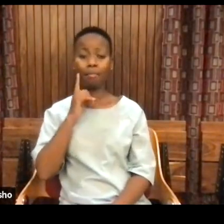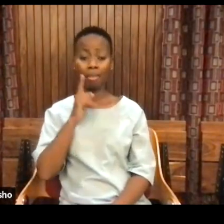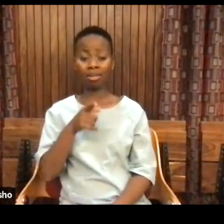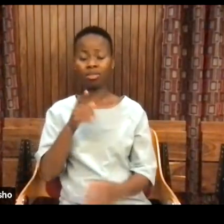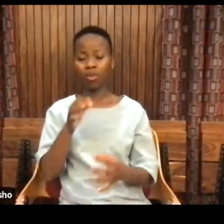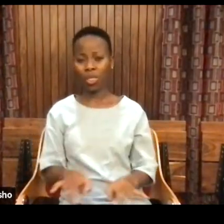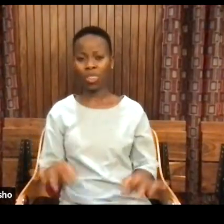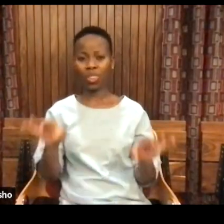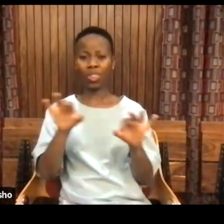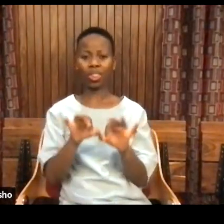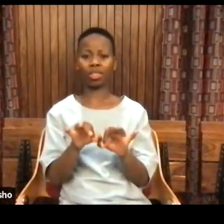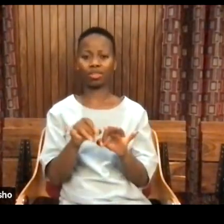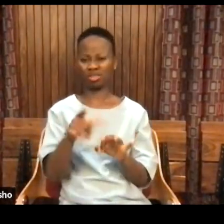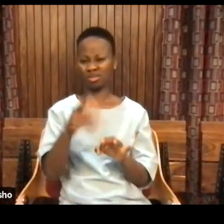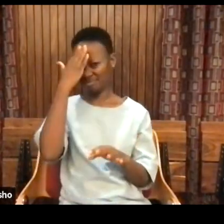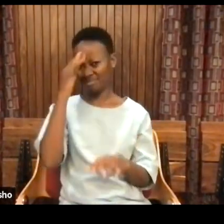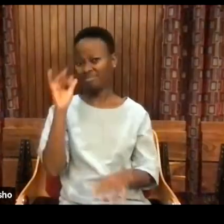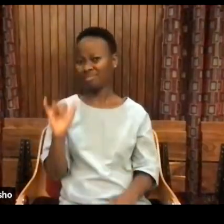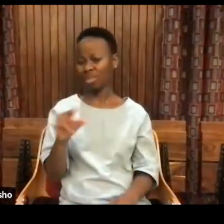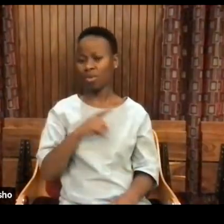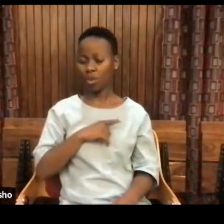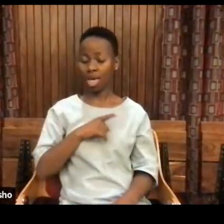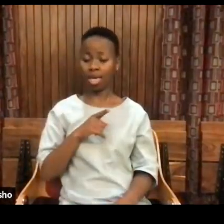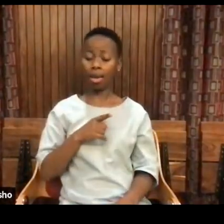know this because of the growth they bring.